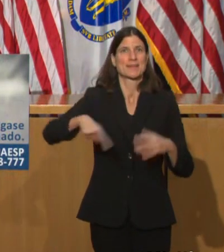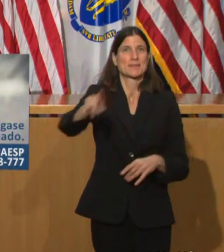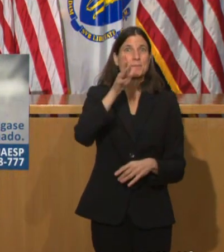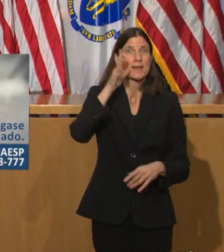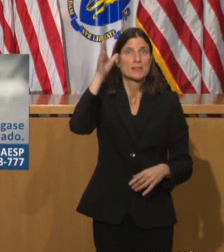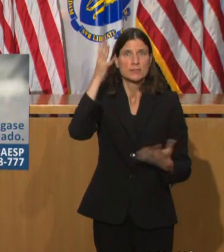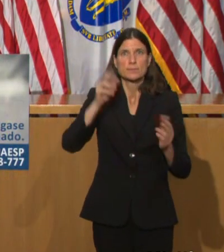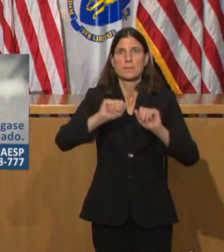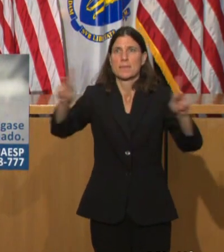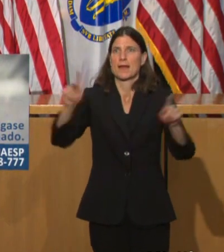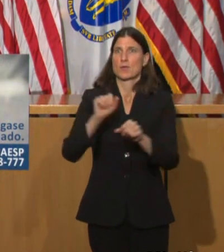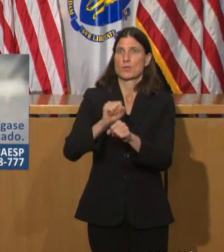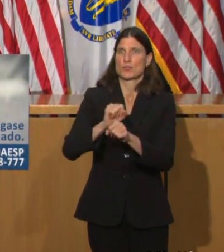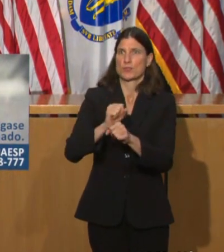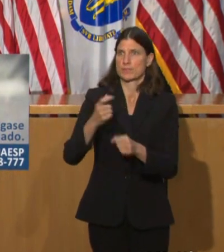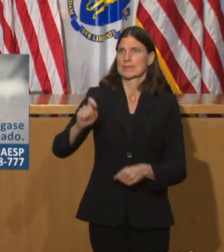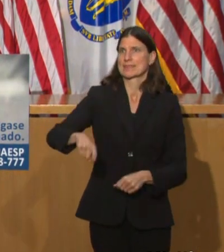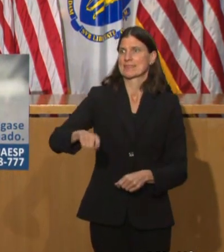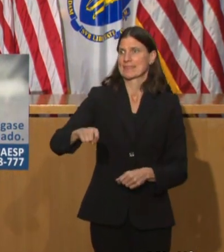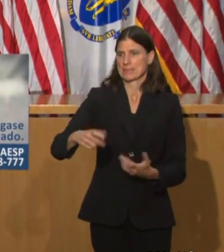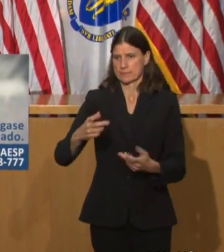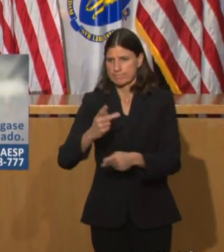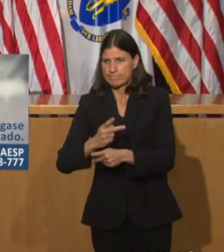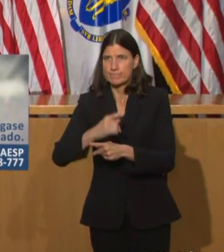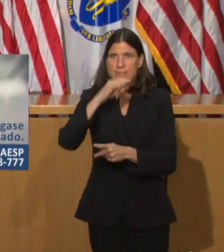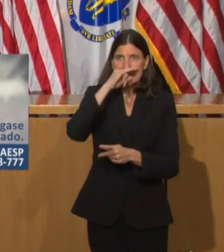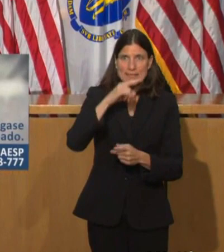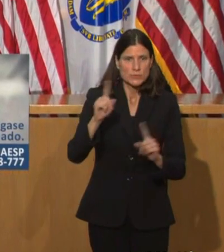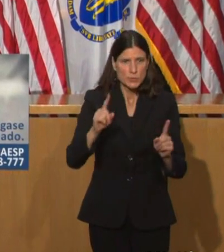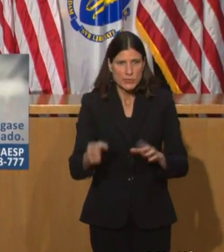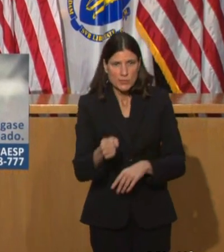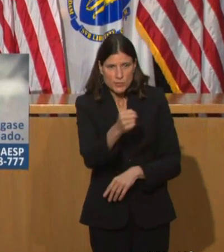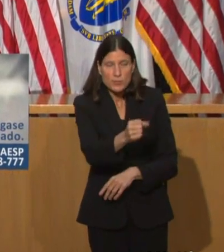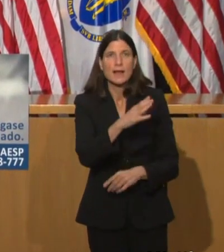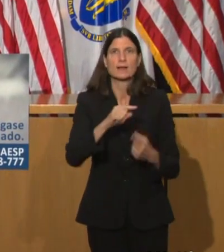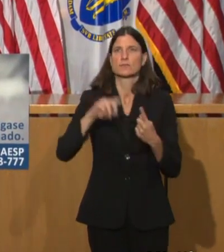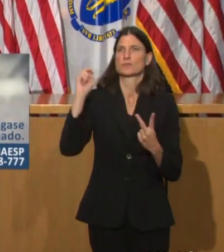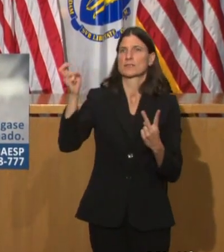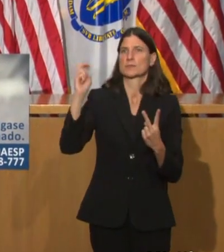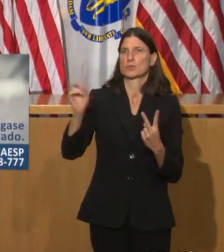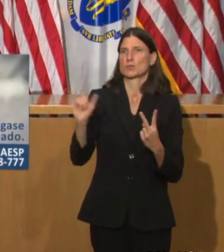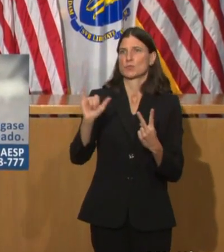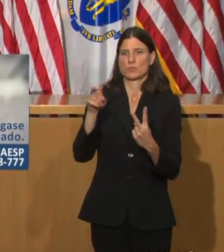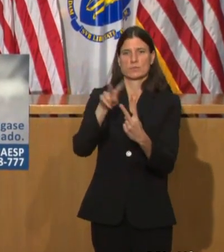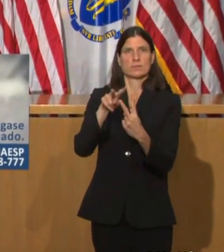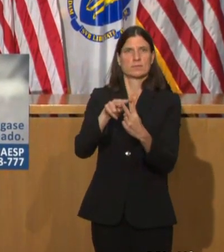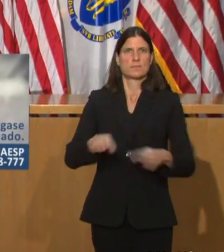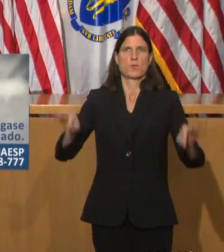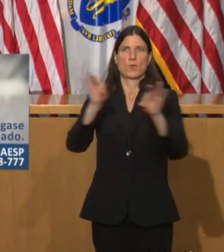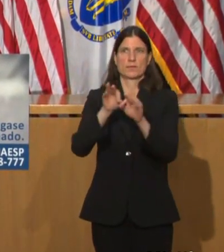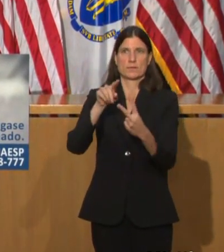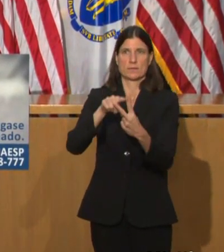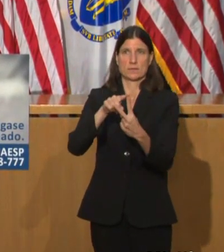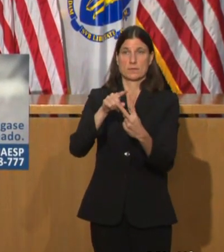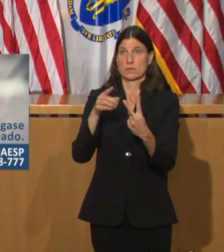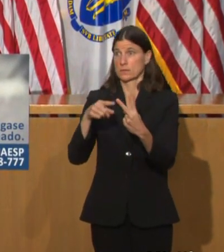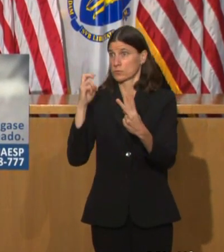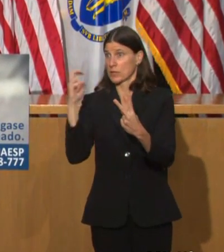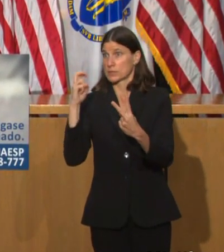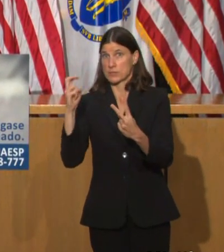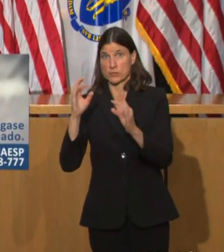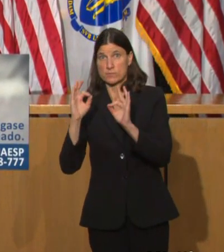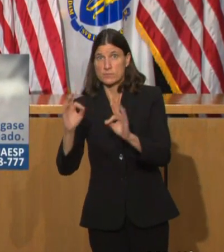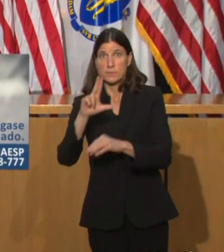operations and enterprises are, uh, to families here in the Commonwealth. Finally, over the weekend, the command center also